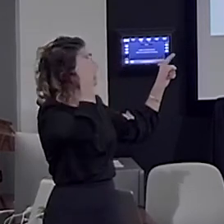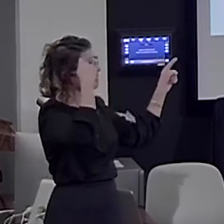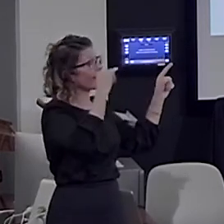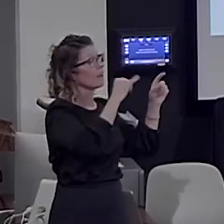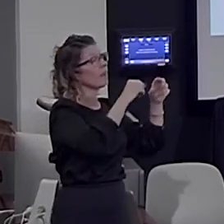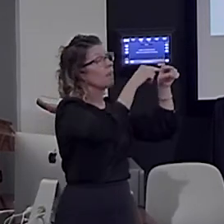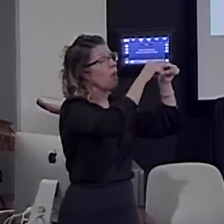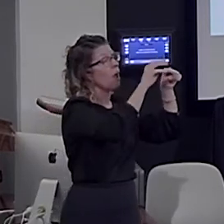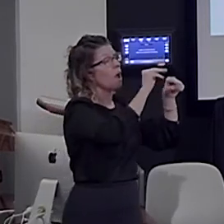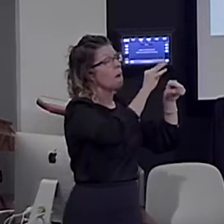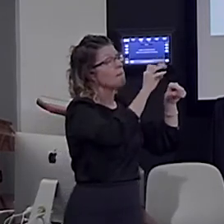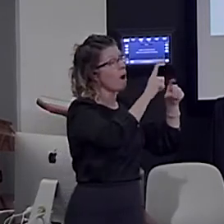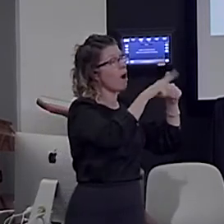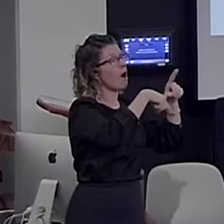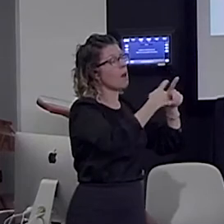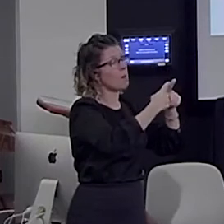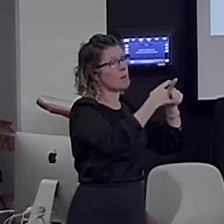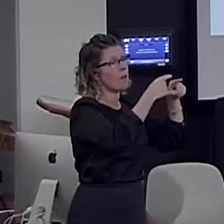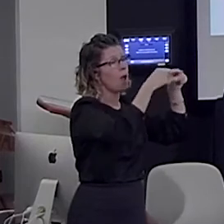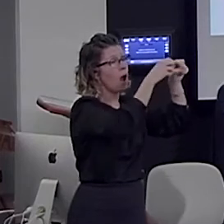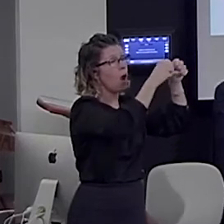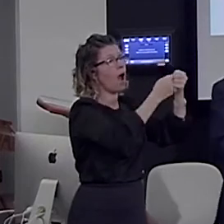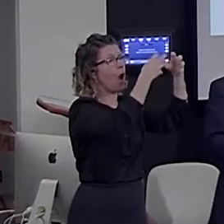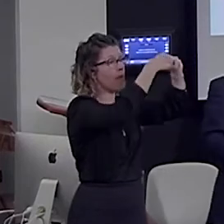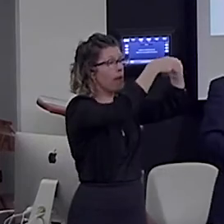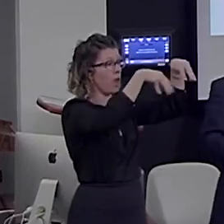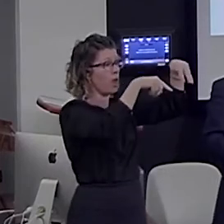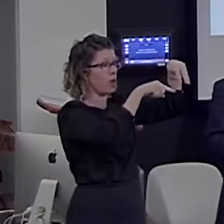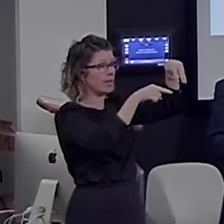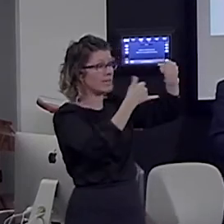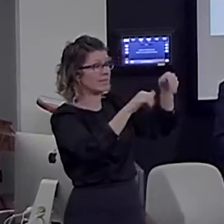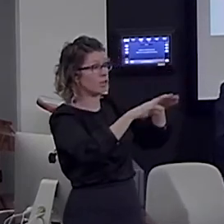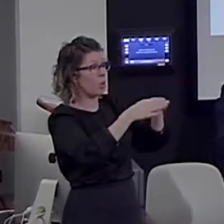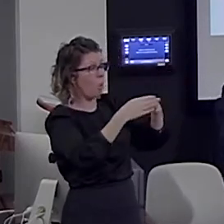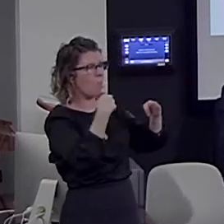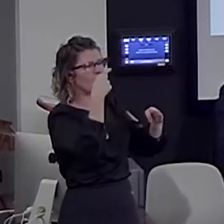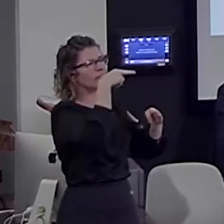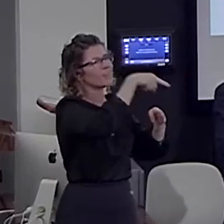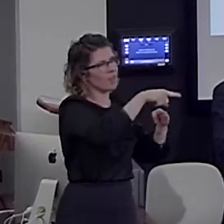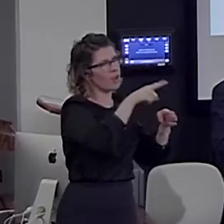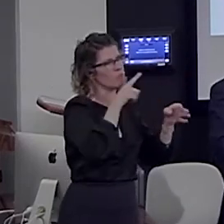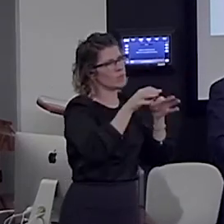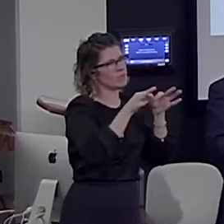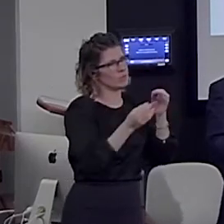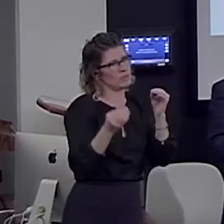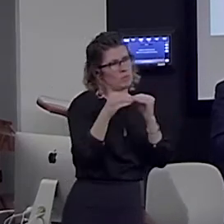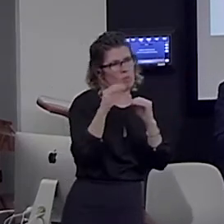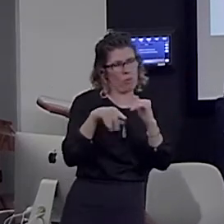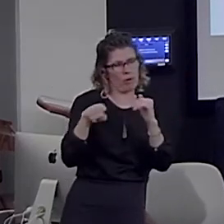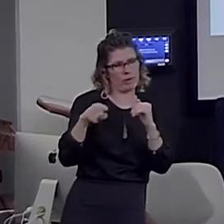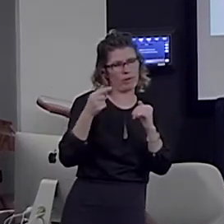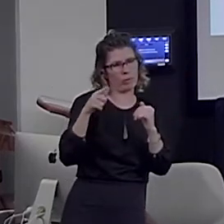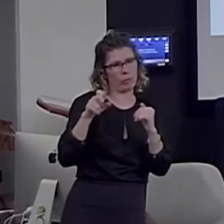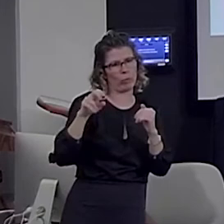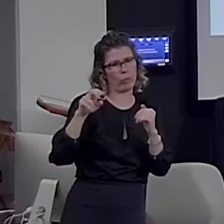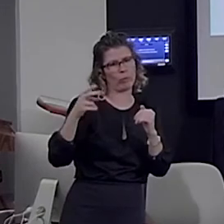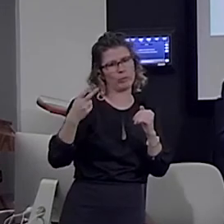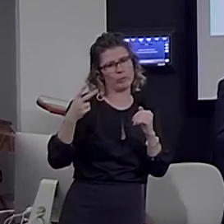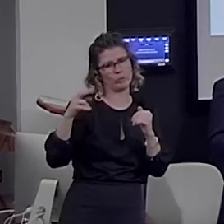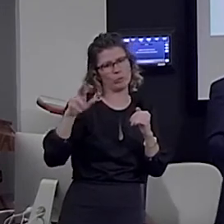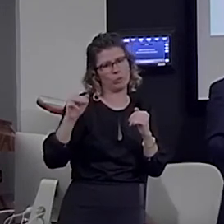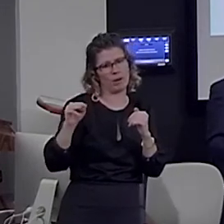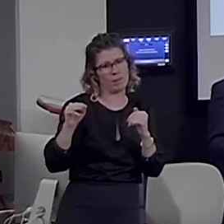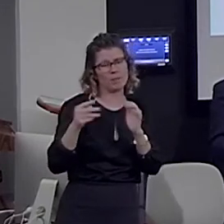transition probability in each of these areas, which are essentially the core of the language network. So, we're not saying there is no effect of transition